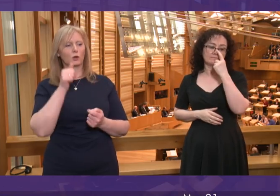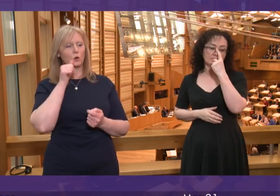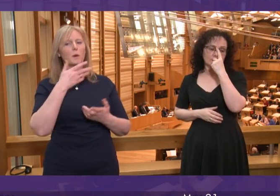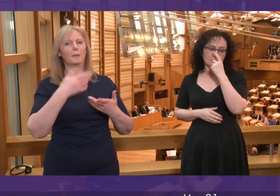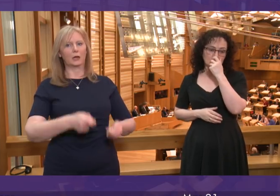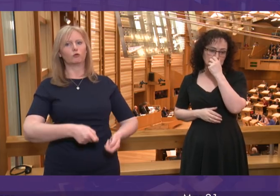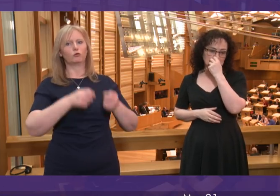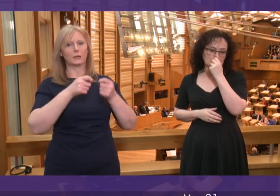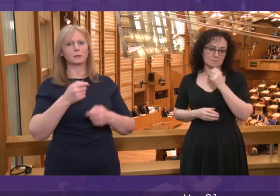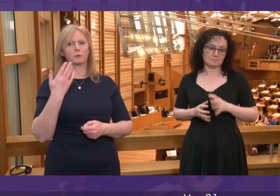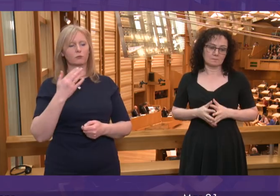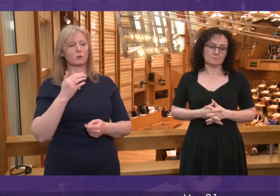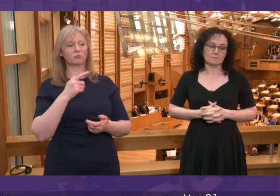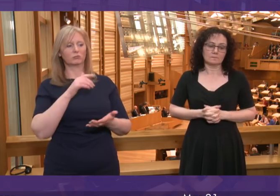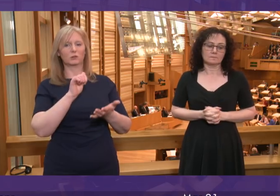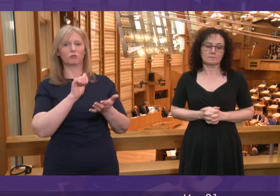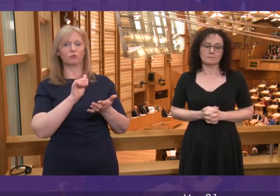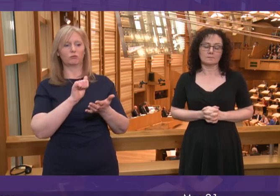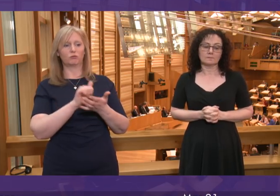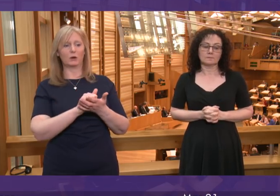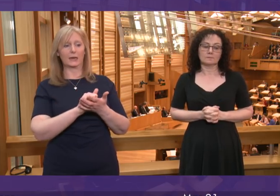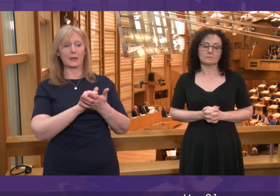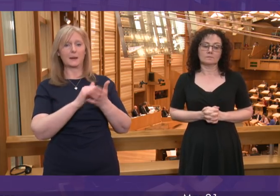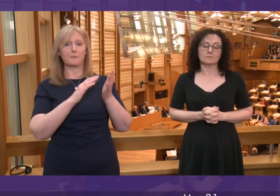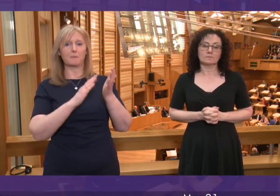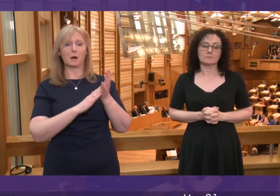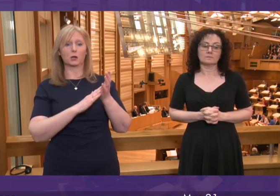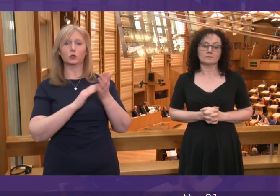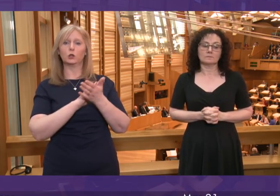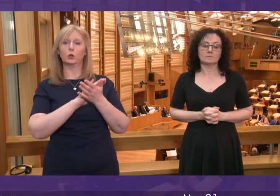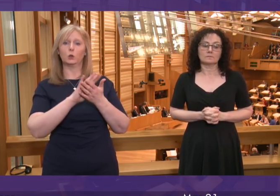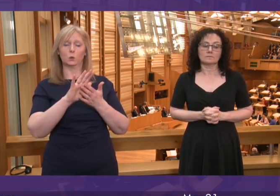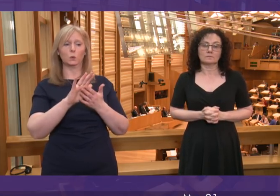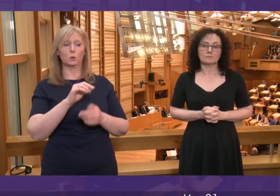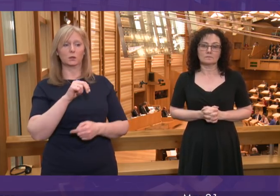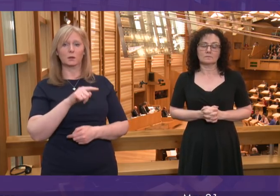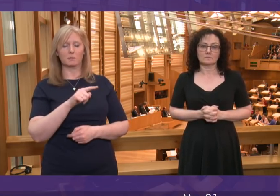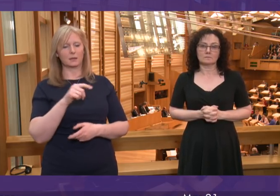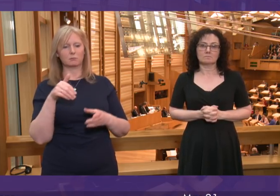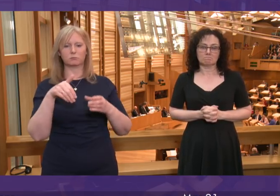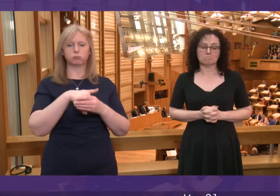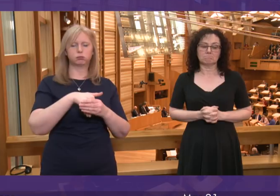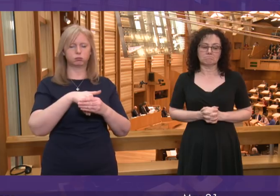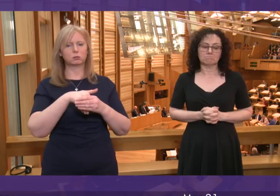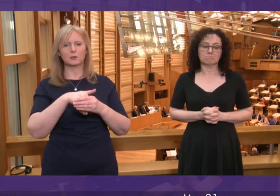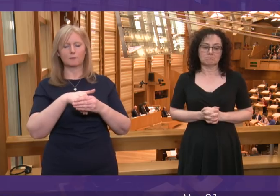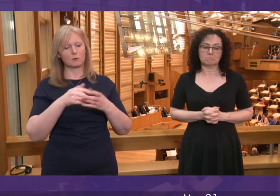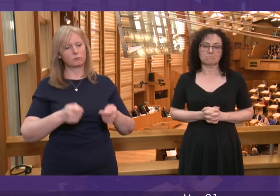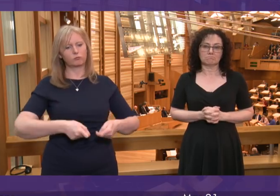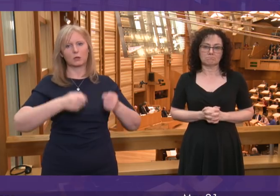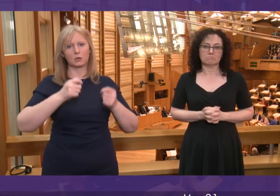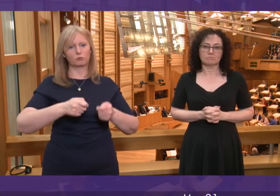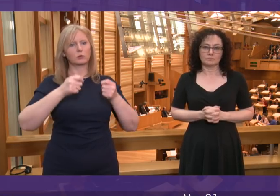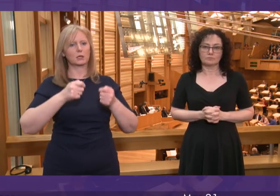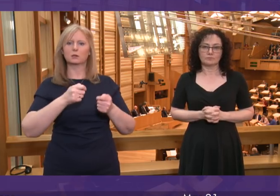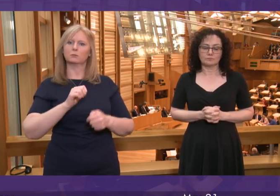previously and as she is right to say the MP Martin Doherty Hughes has been assiduous in raising the rights and situation